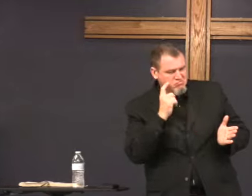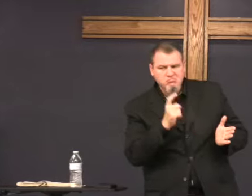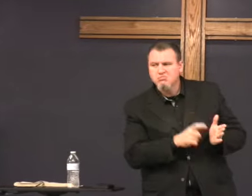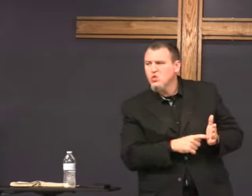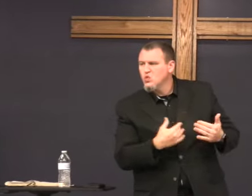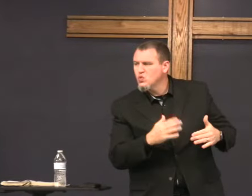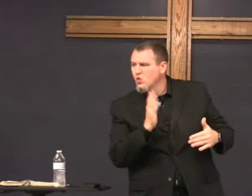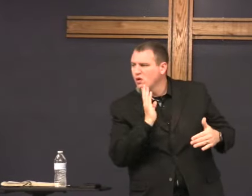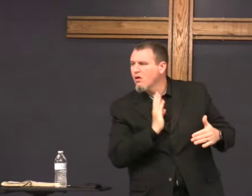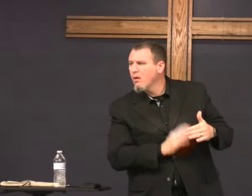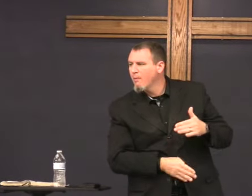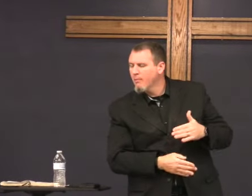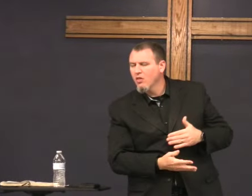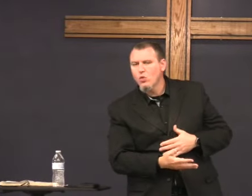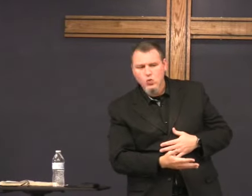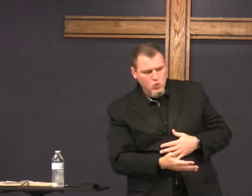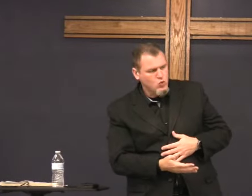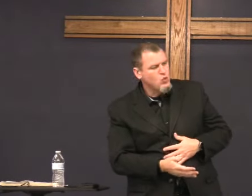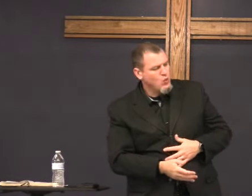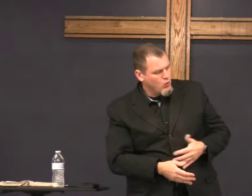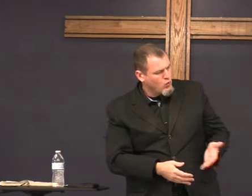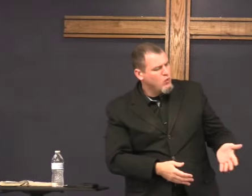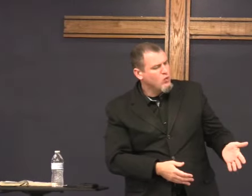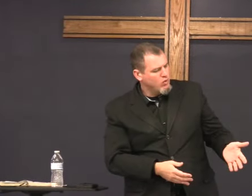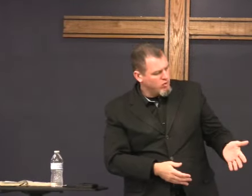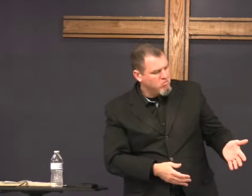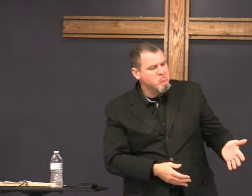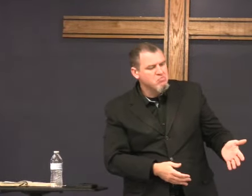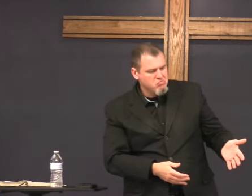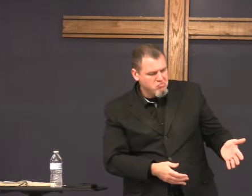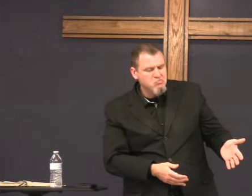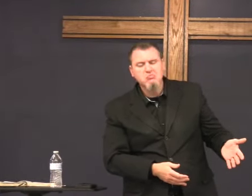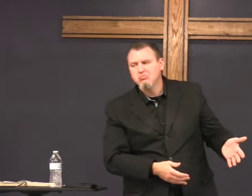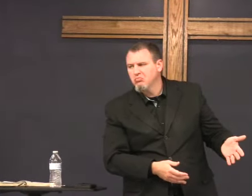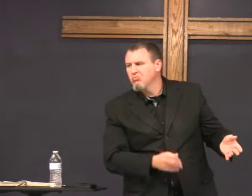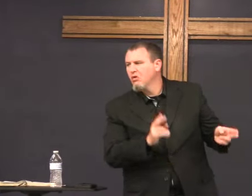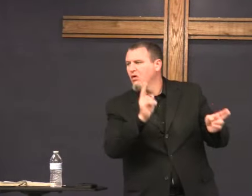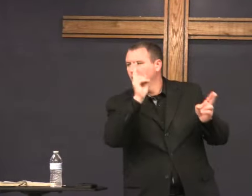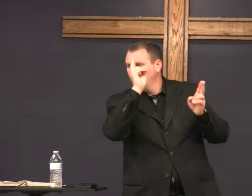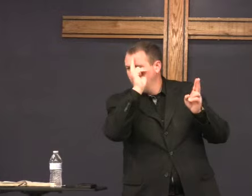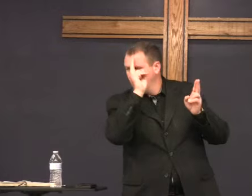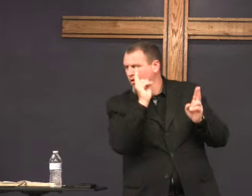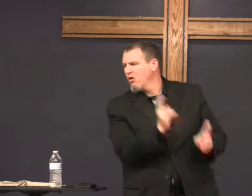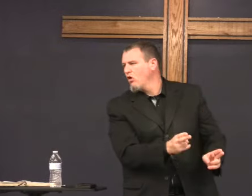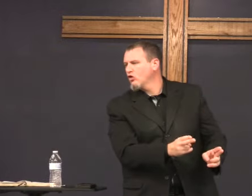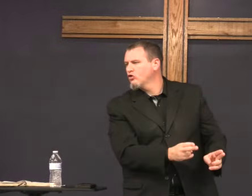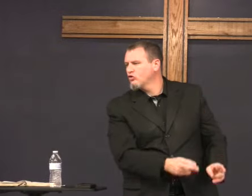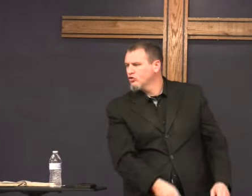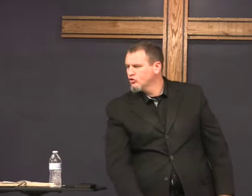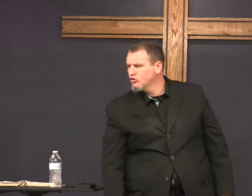recognize the work we're doing, the humility, and honor it.